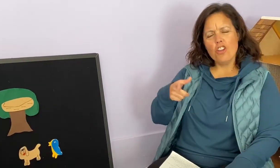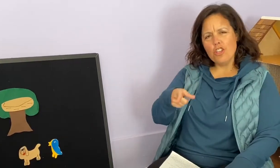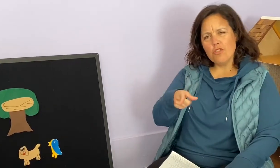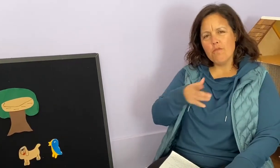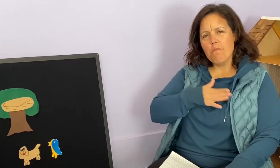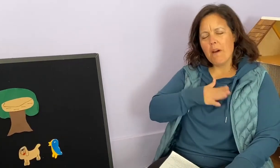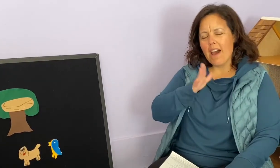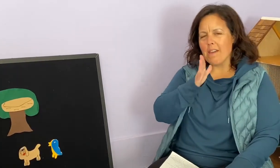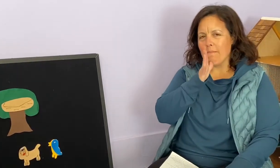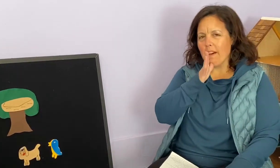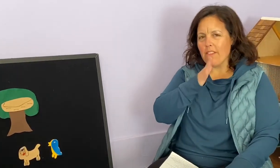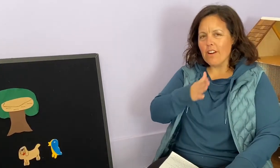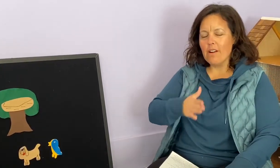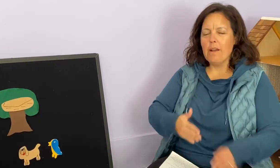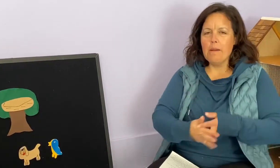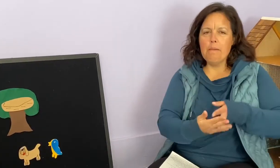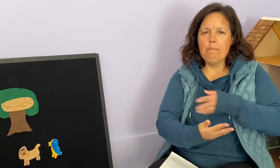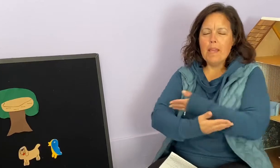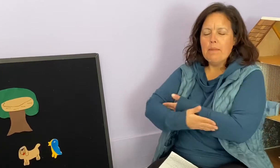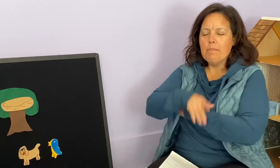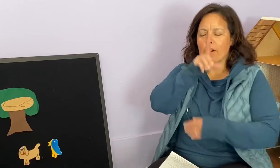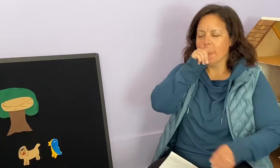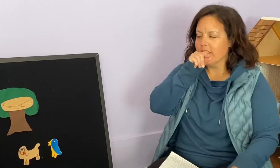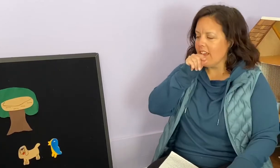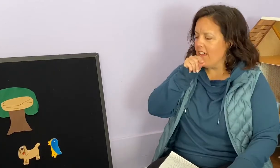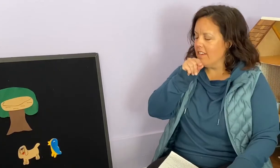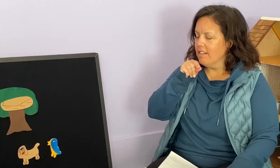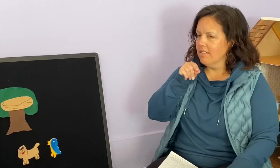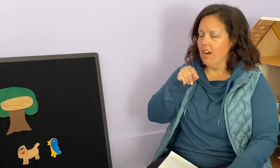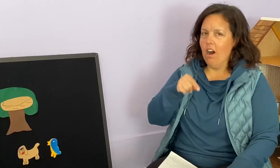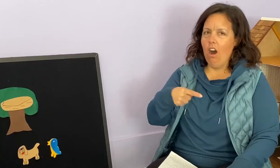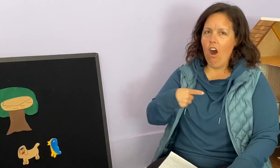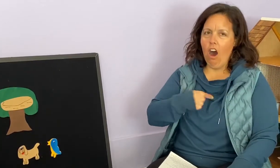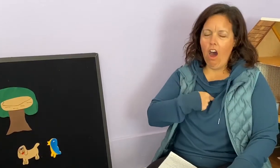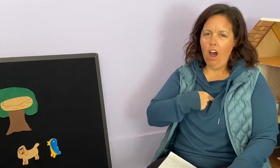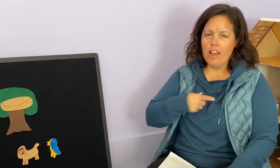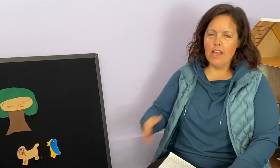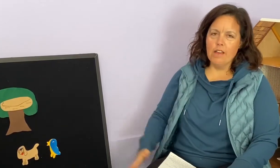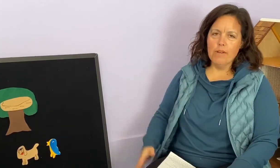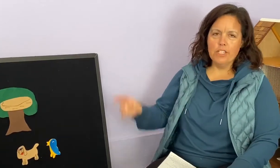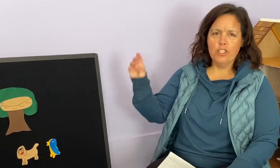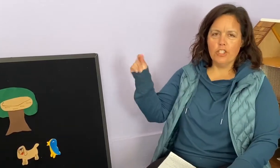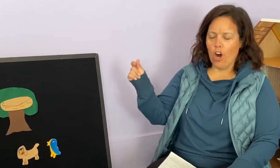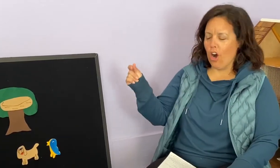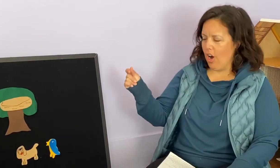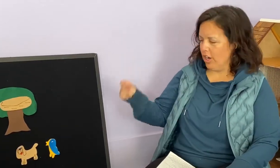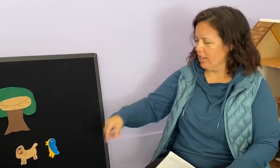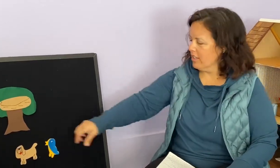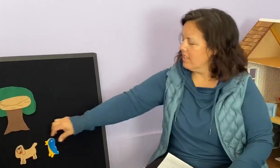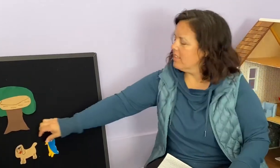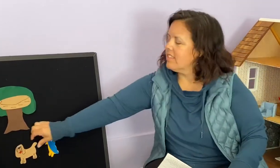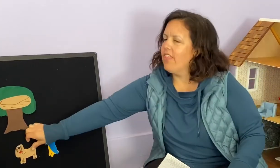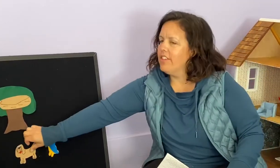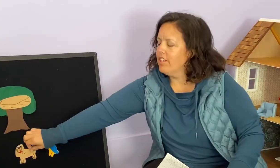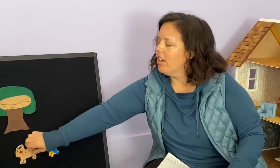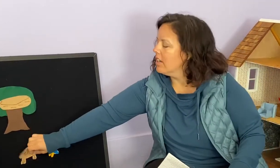you my mother? Baby bird said. I am a dog. Said the dog.